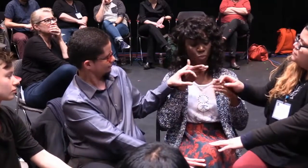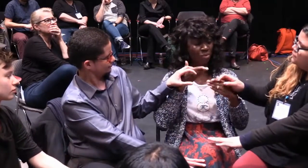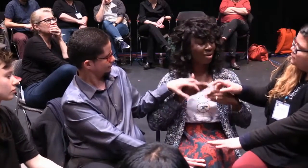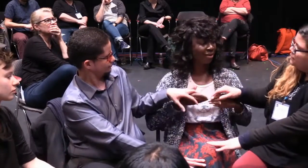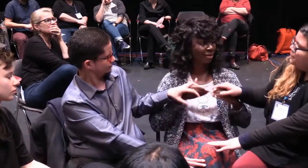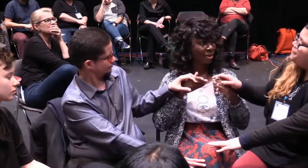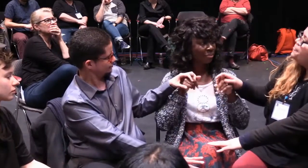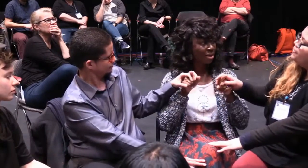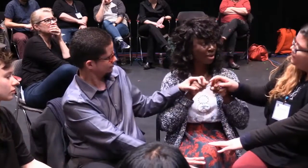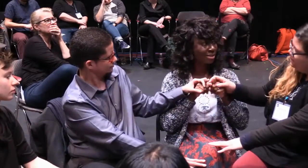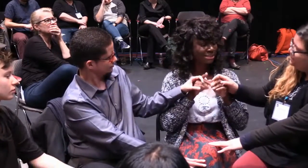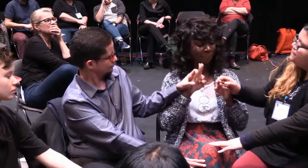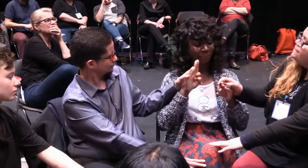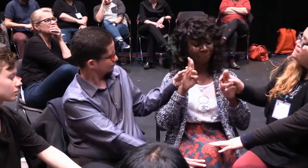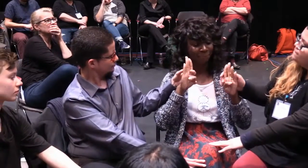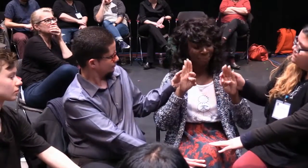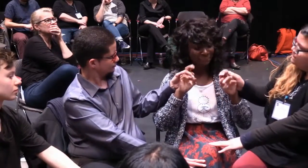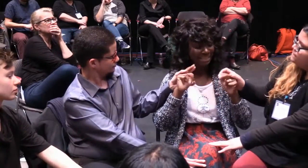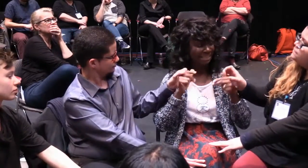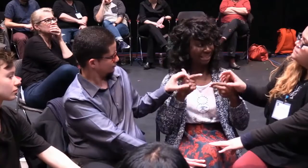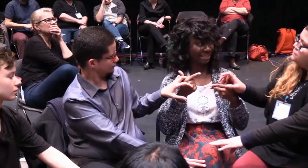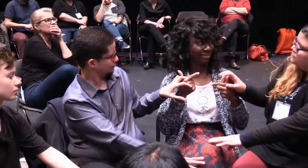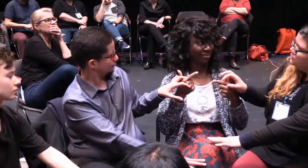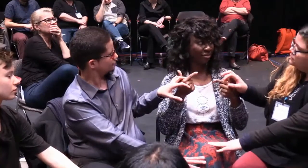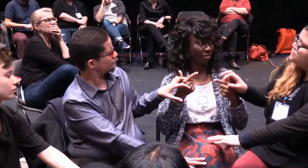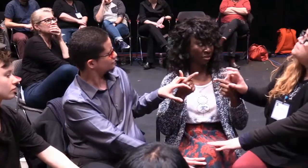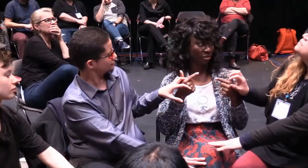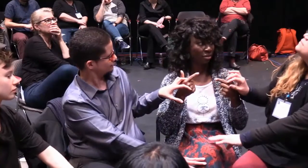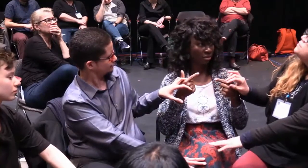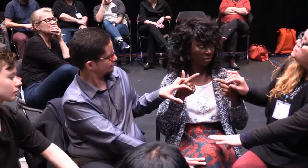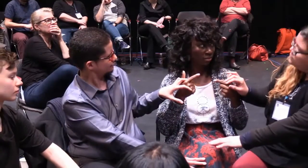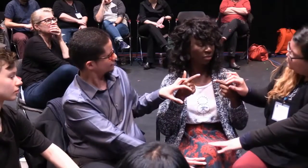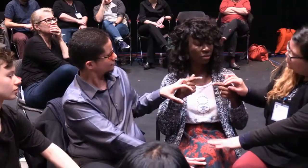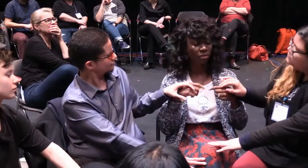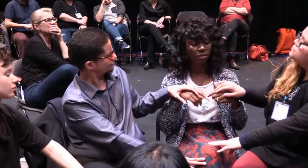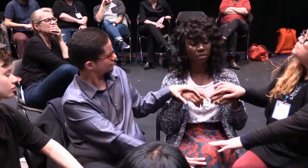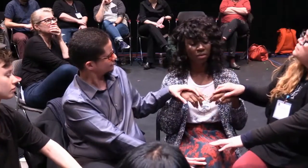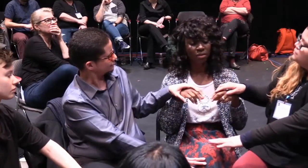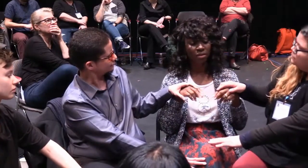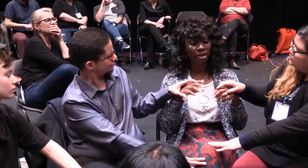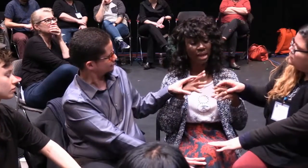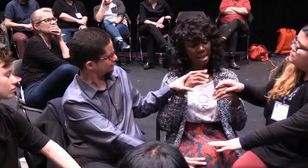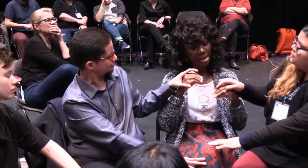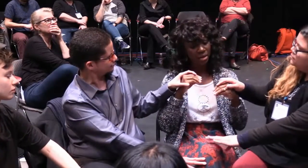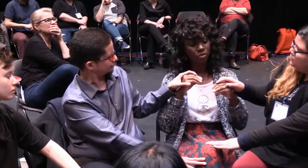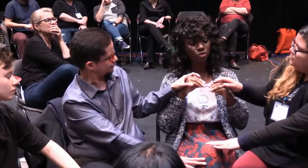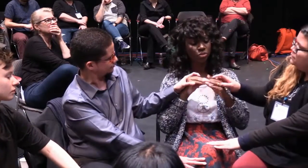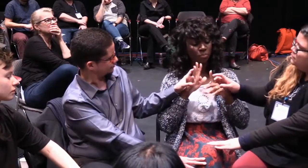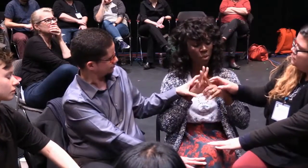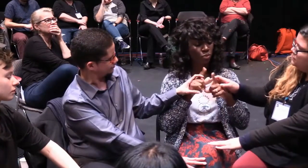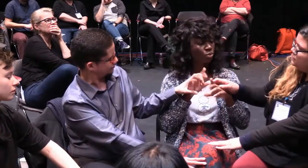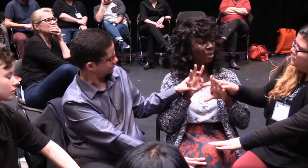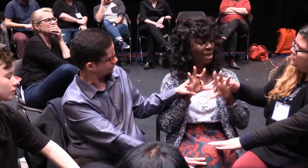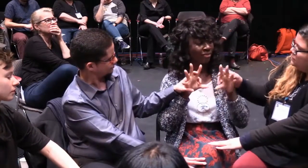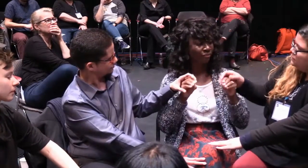And my mom, my mother taught me about who I am as a being, as a human being.